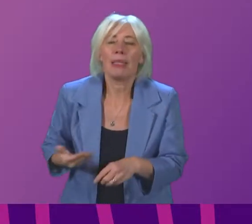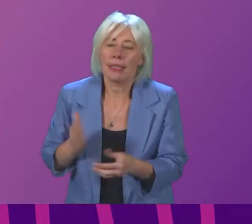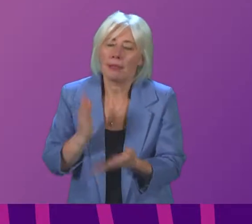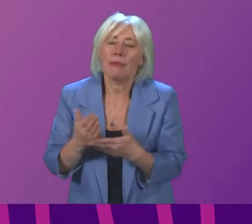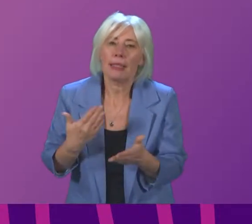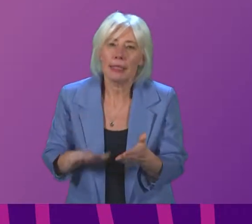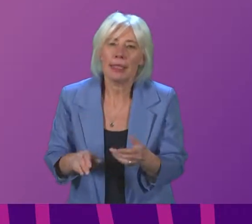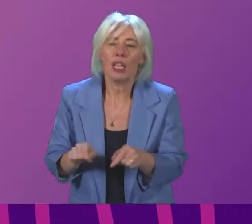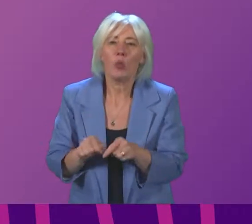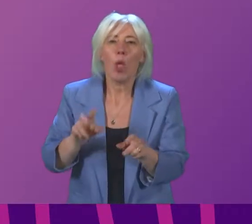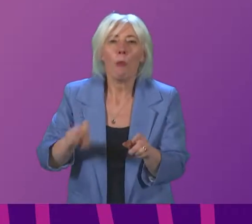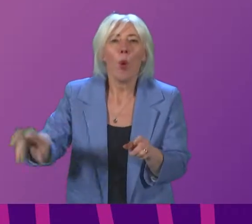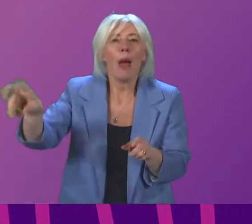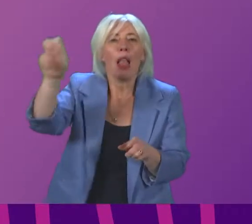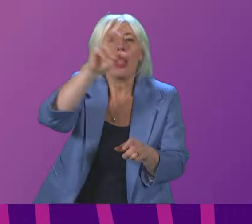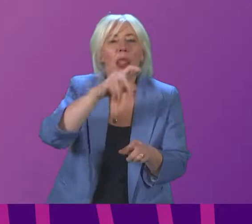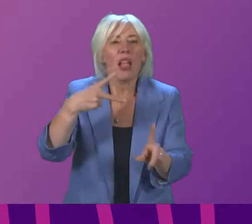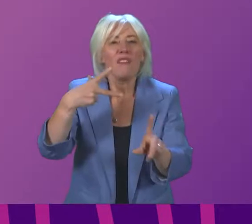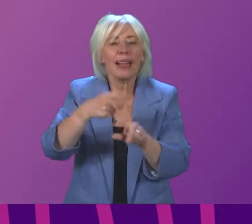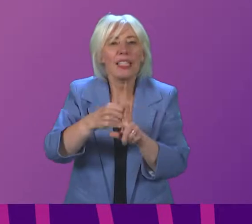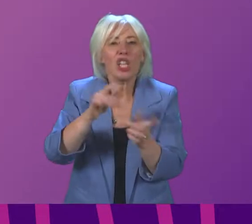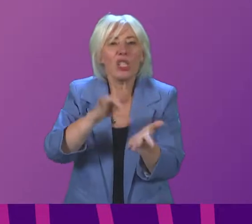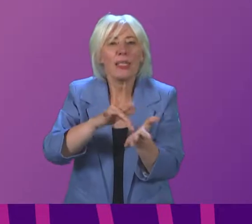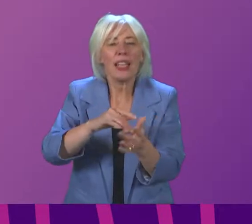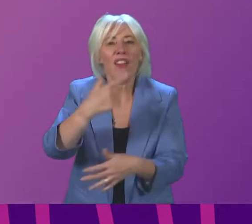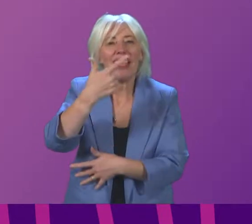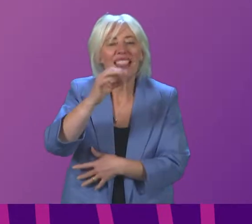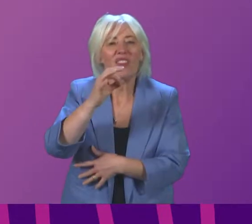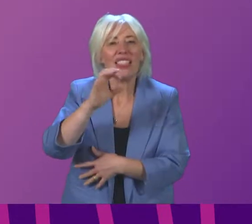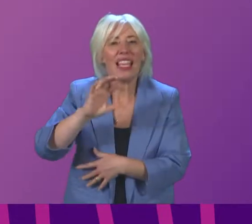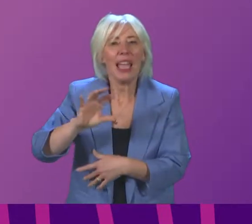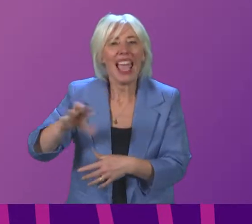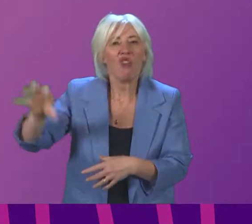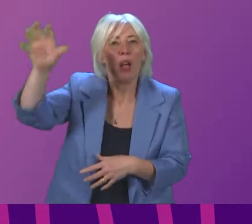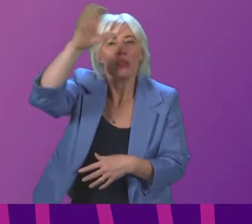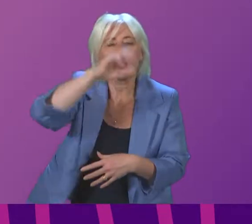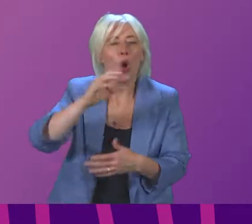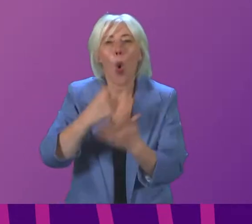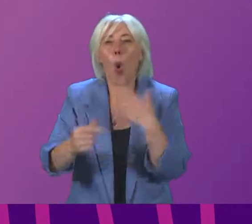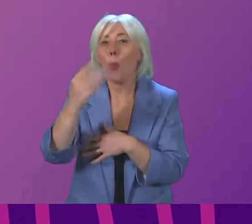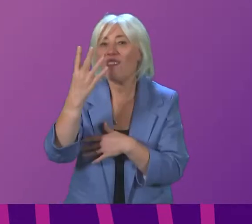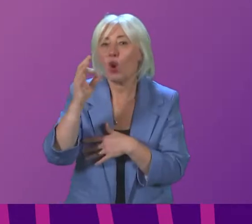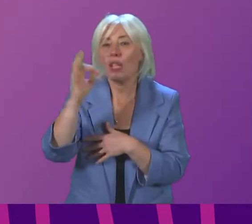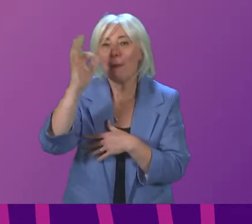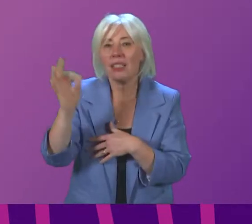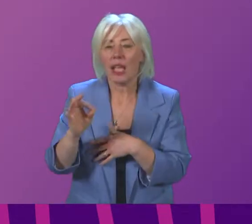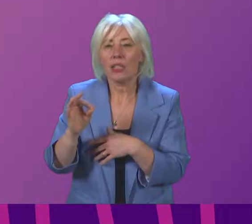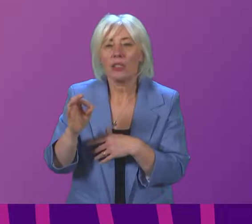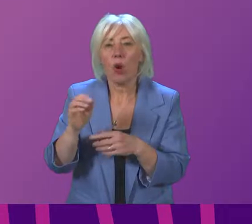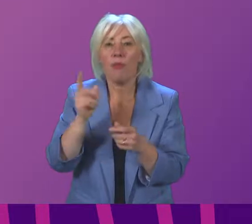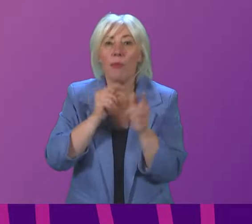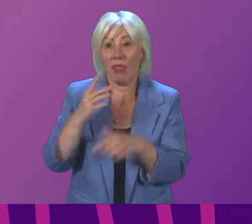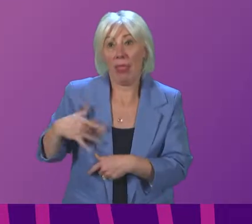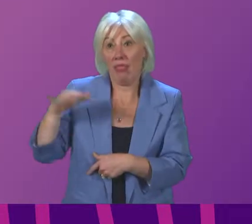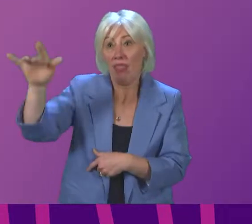to instigate mobile vaccination centres to help those 70 areas of Scotland where only 40% of the population, well, 40% of the population